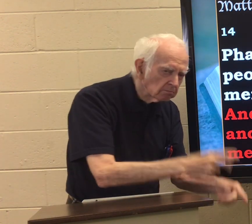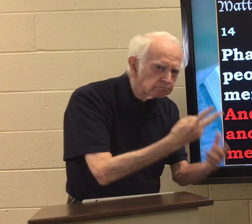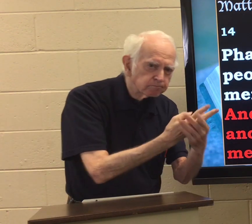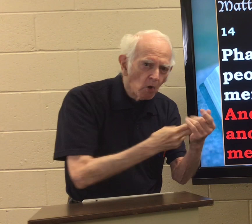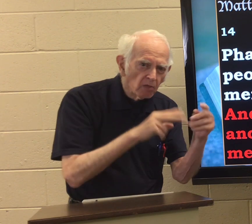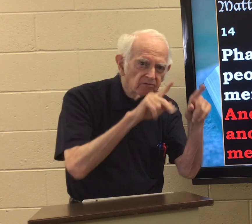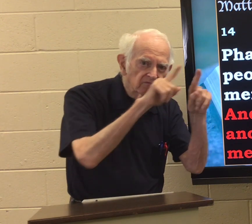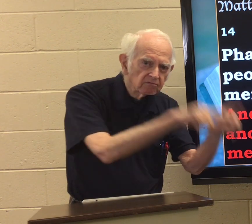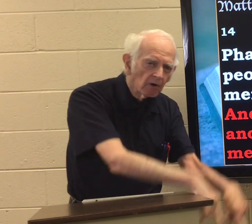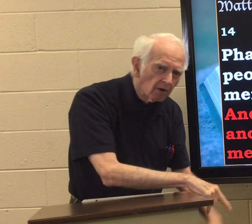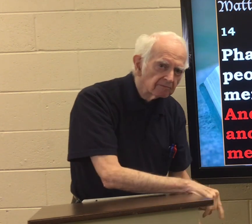of them fall into it.